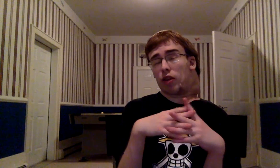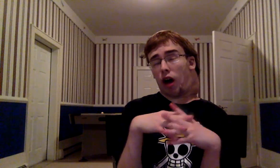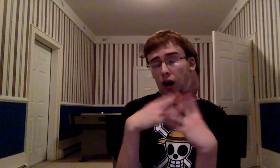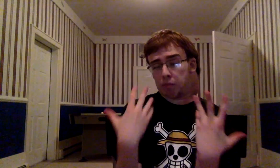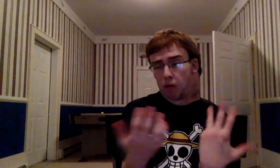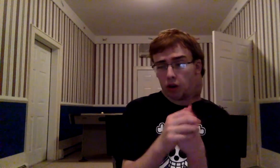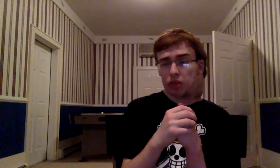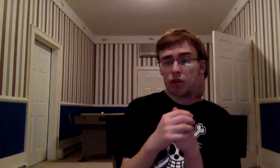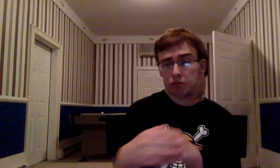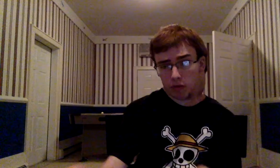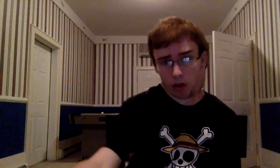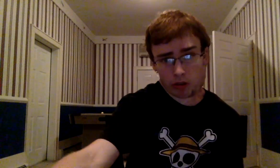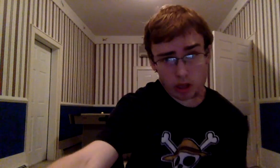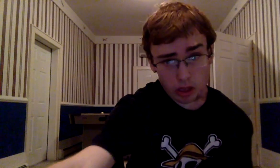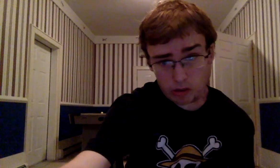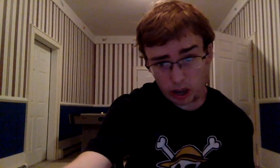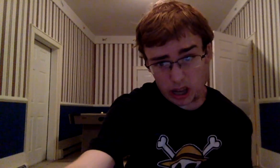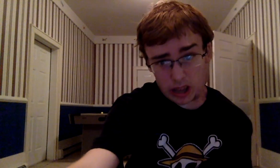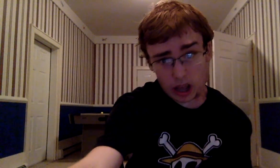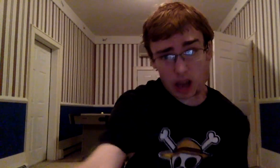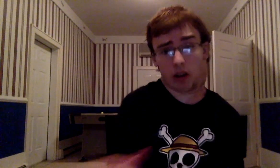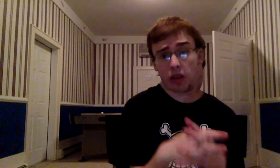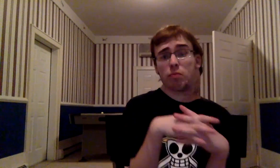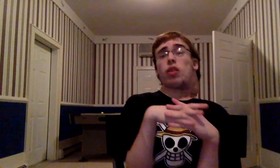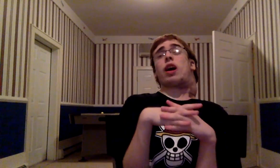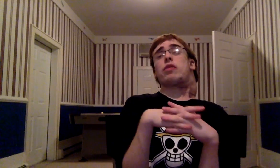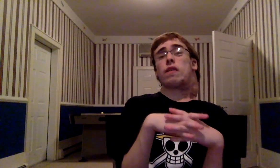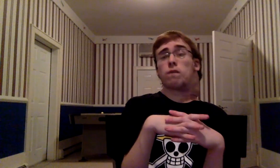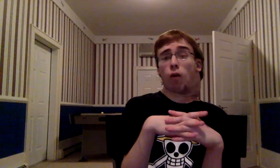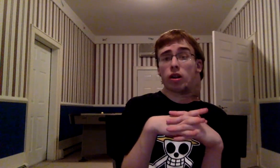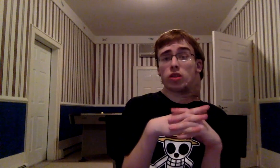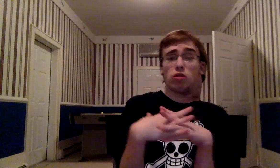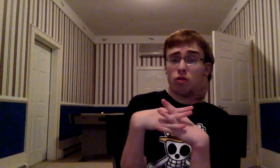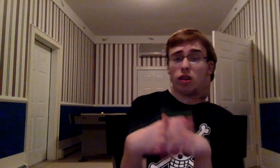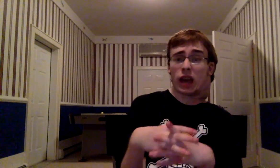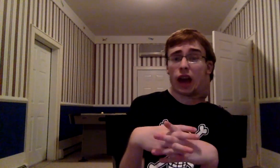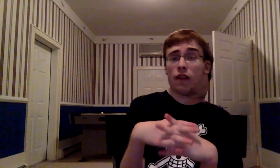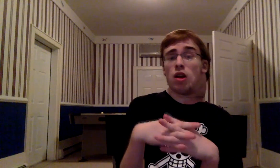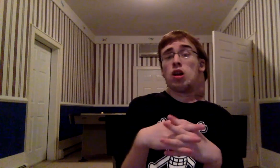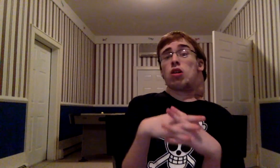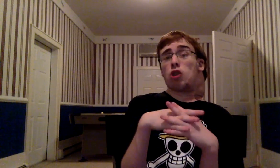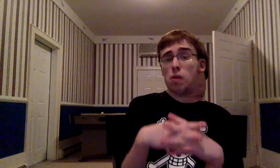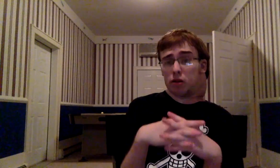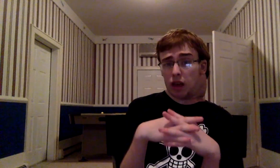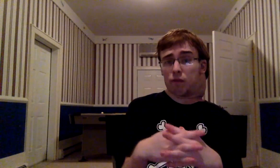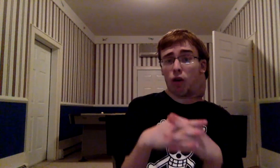mostly Jump's fault, you can't entirely blame them for it You really can't Kubo is out fault